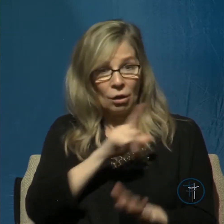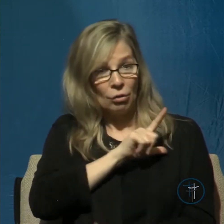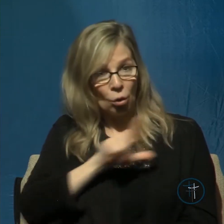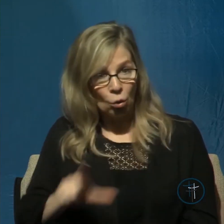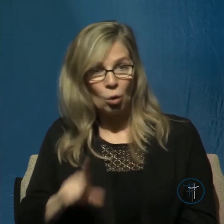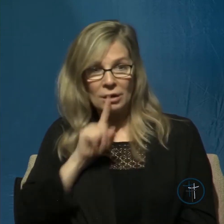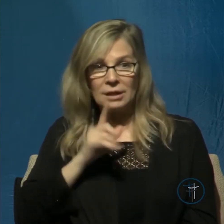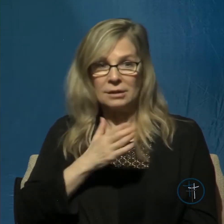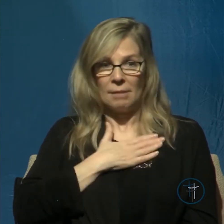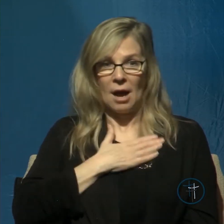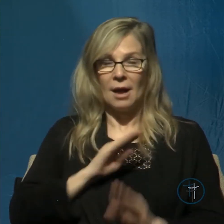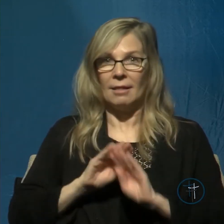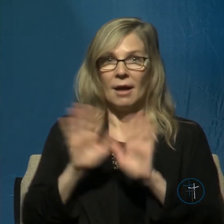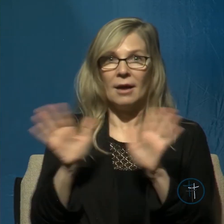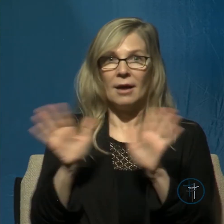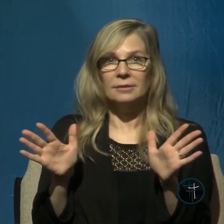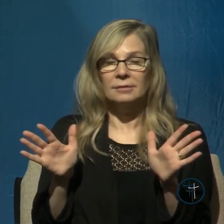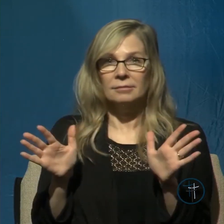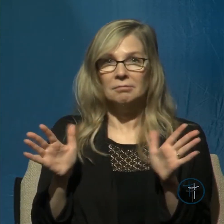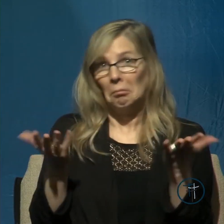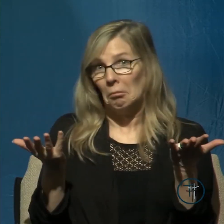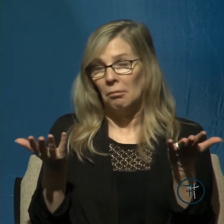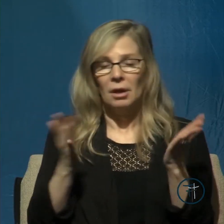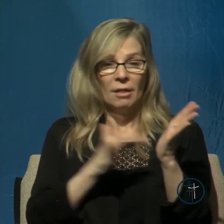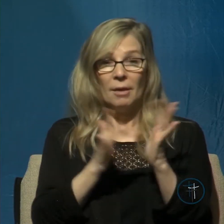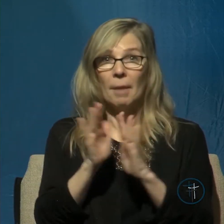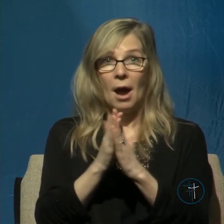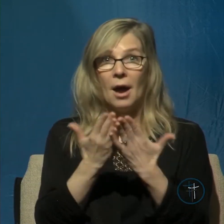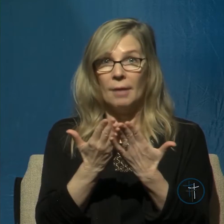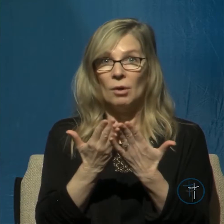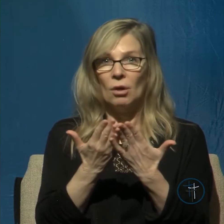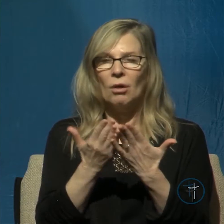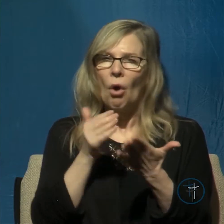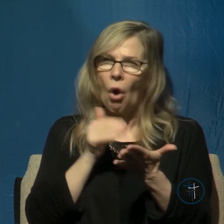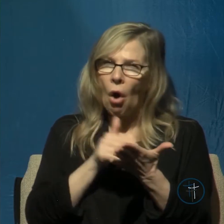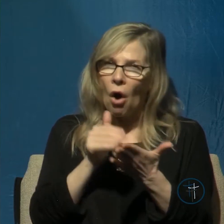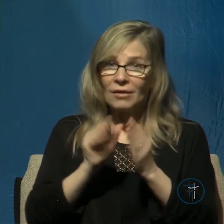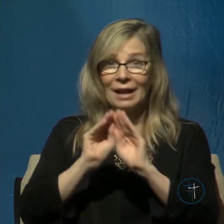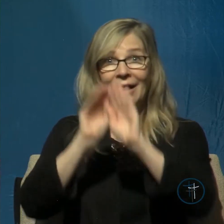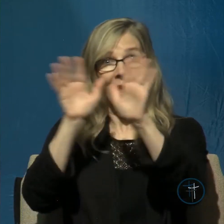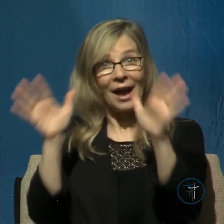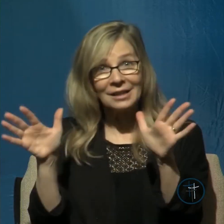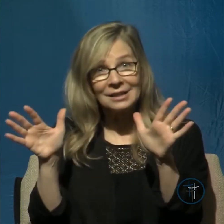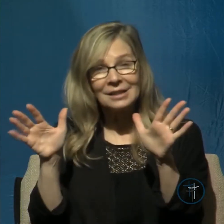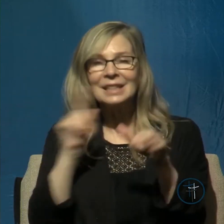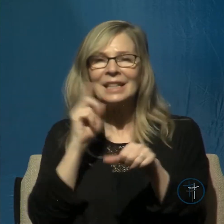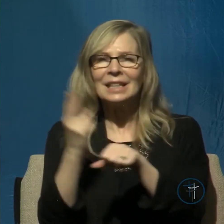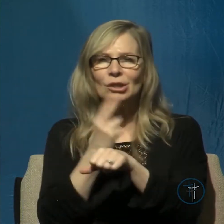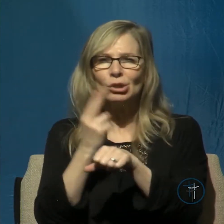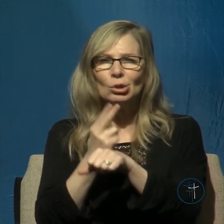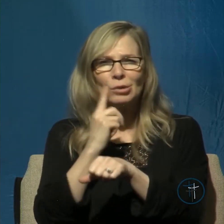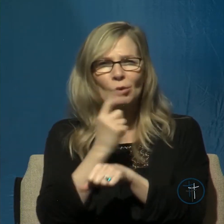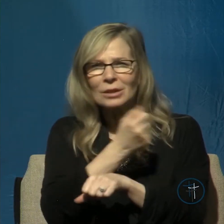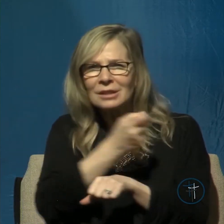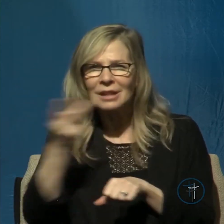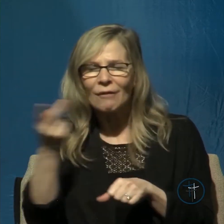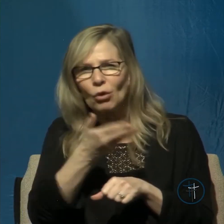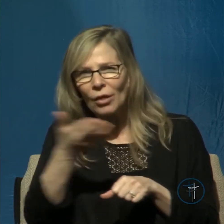In the Bible, light is often referred to and used as a metaphor for a number of things, such as purity and holiness.